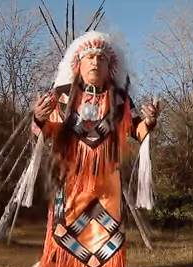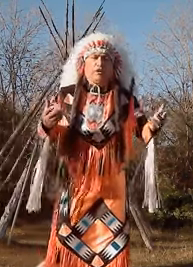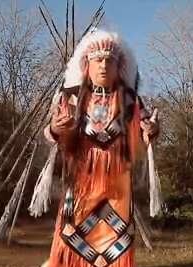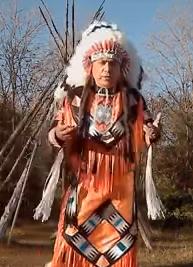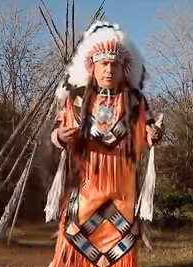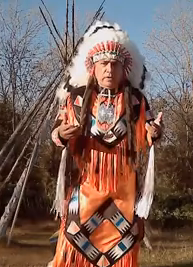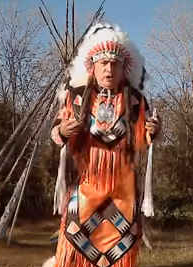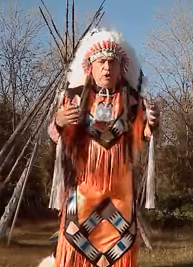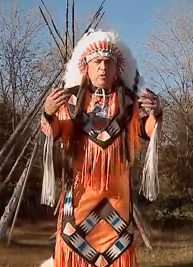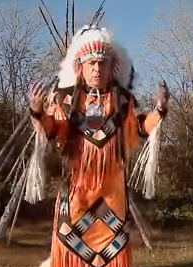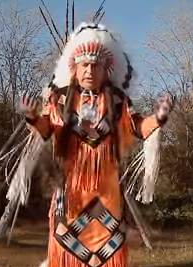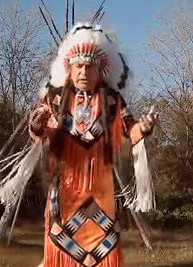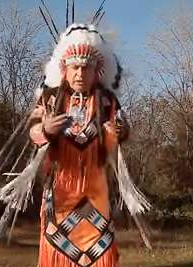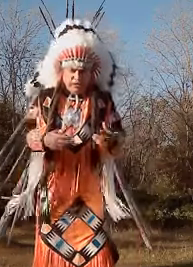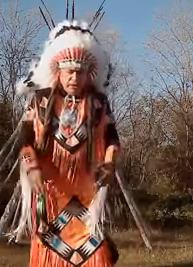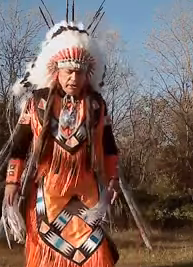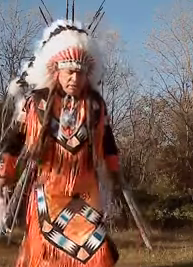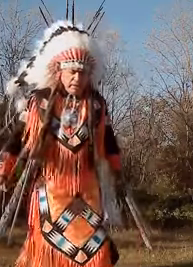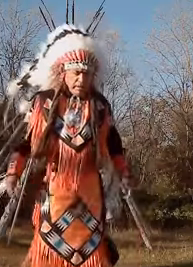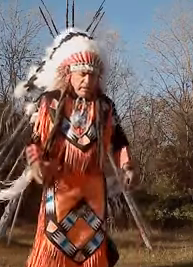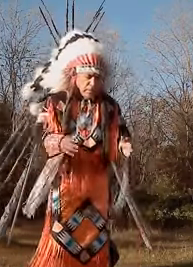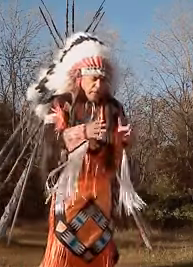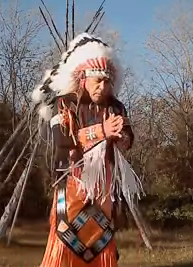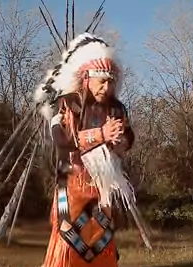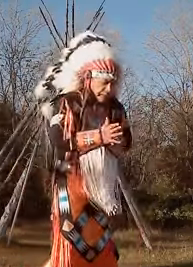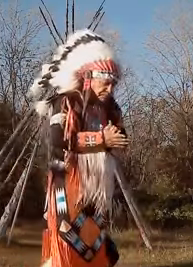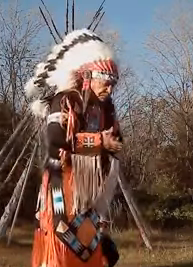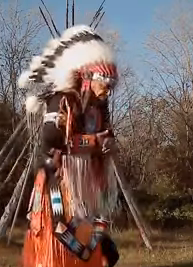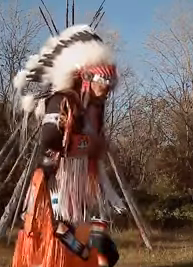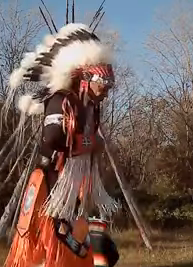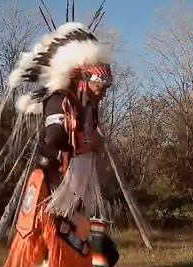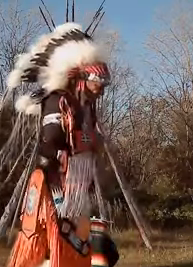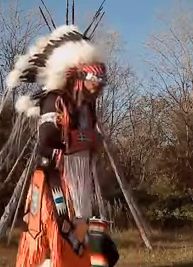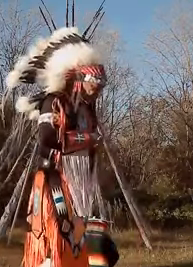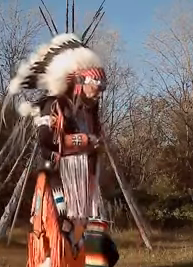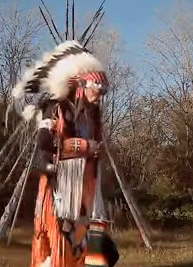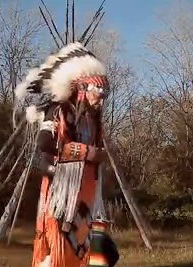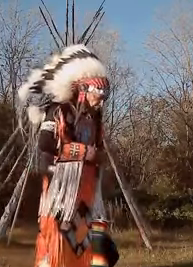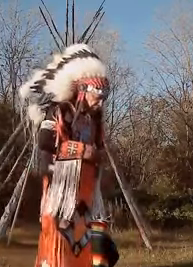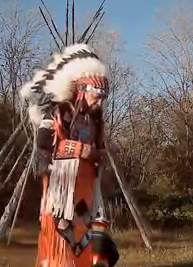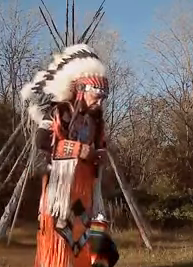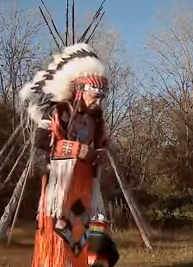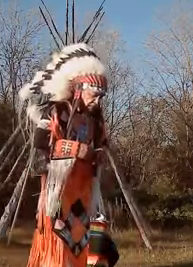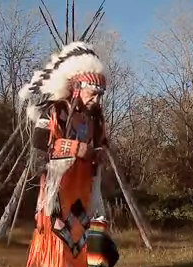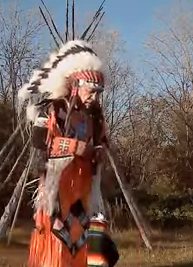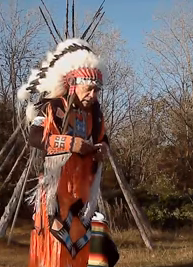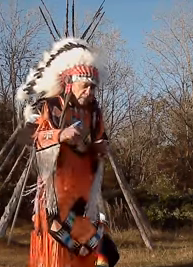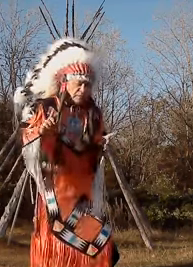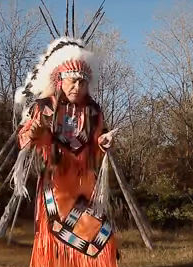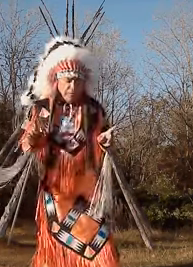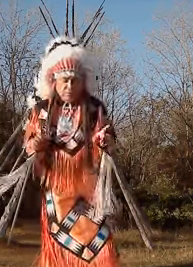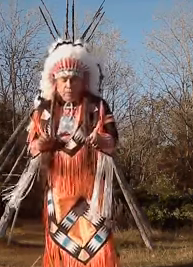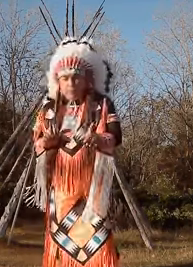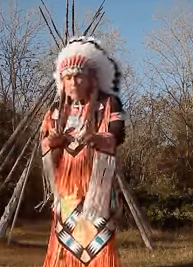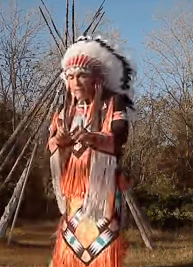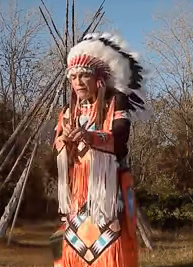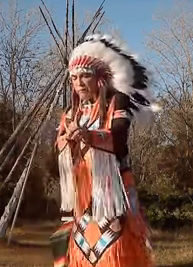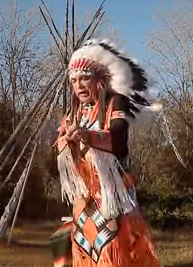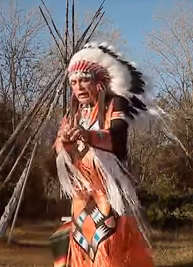culture all blended in together. All right. Now, coming from back